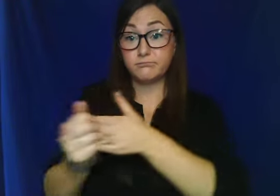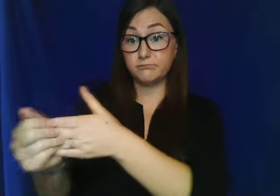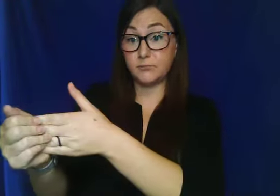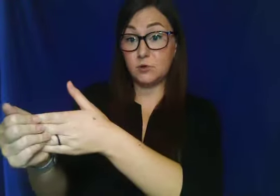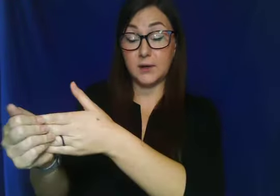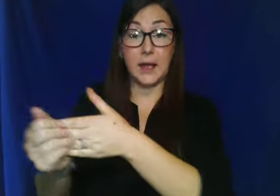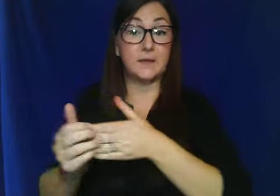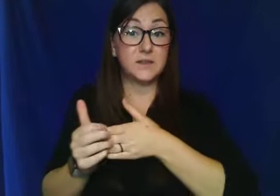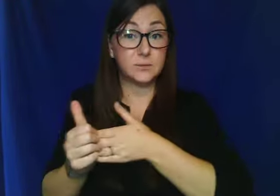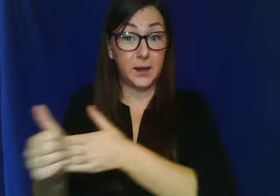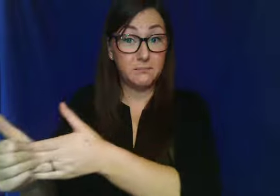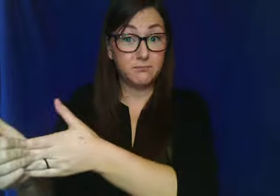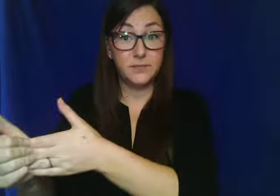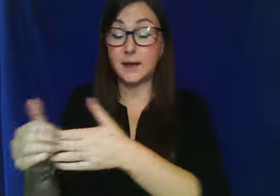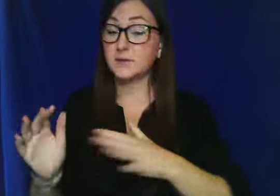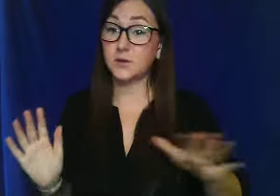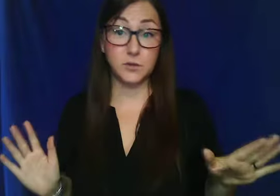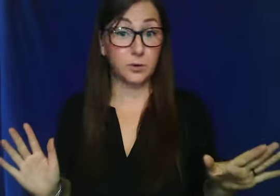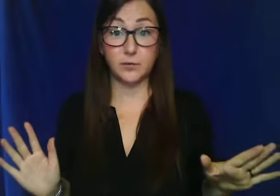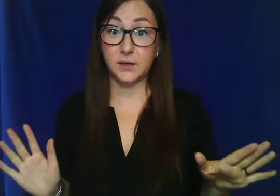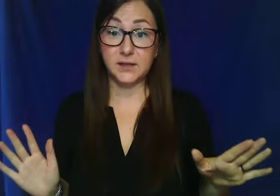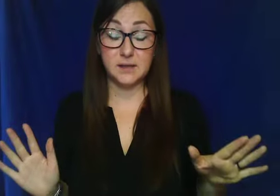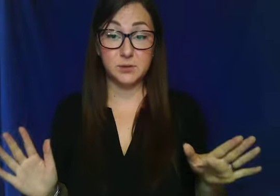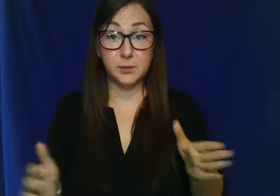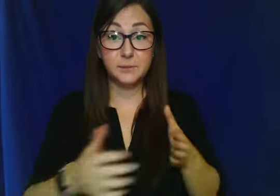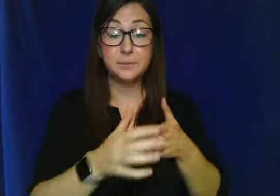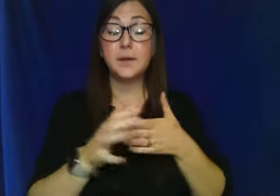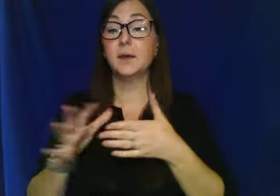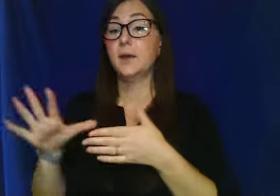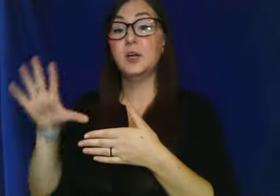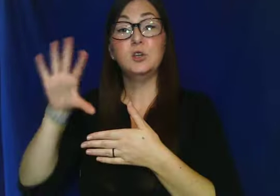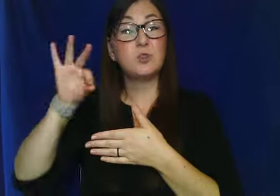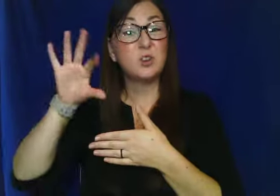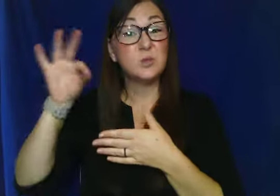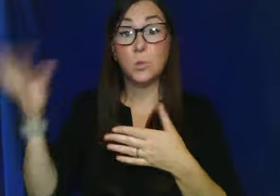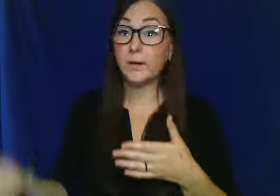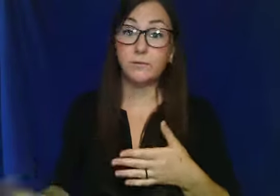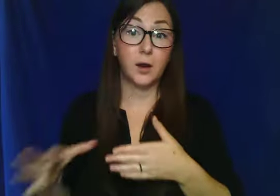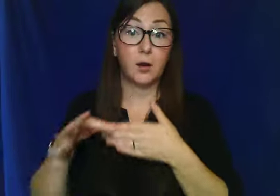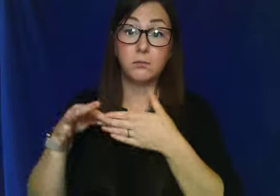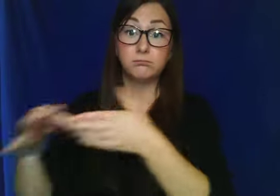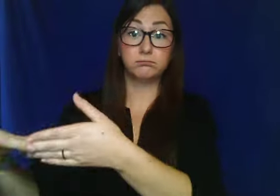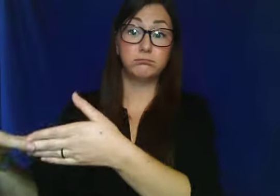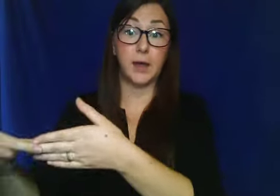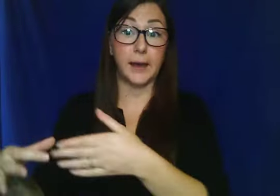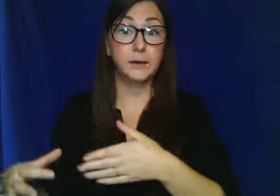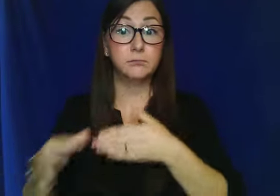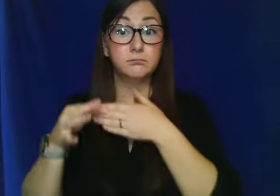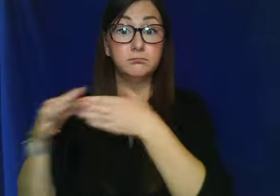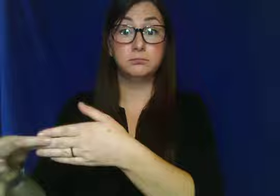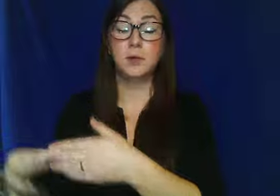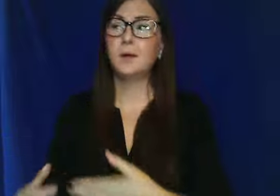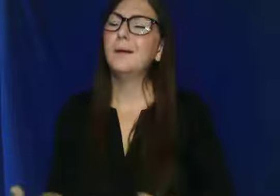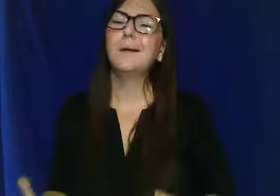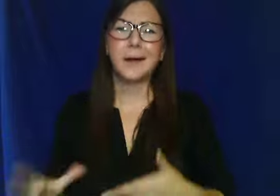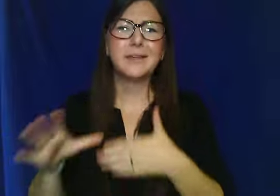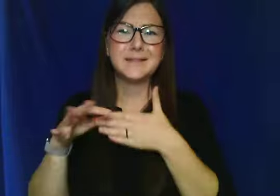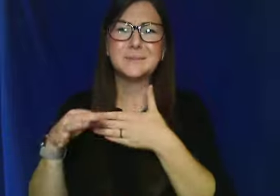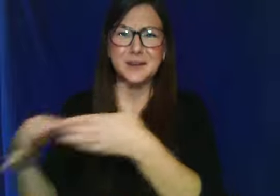You could guide this way. That is also perfectly acceptable. You could use one finger. Guide. I think sometimes